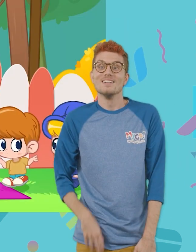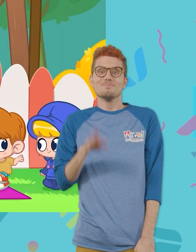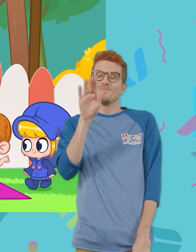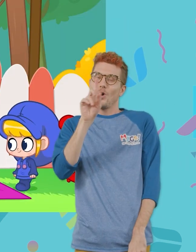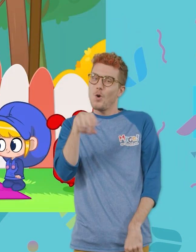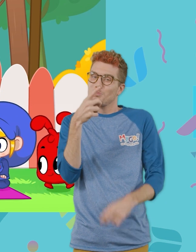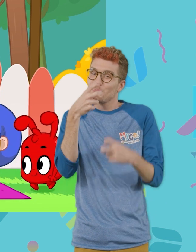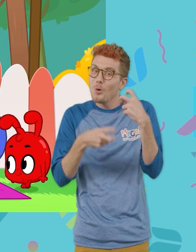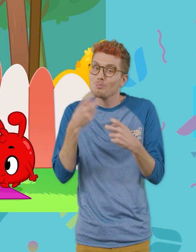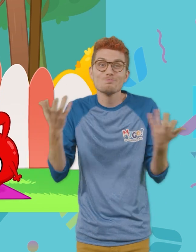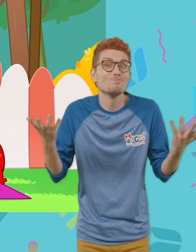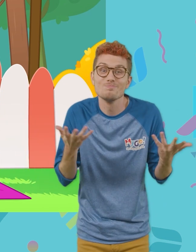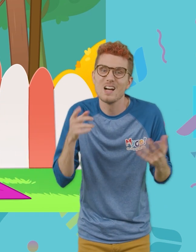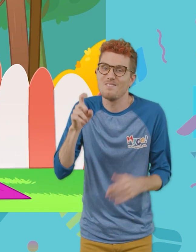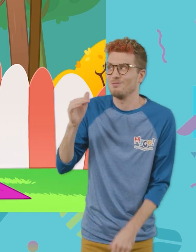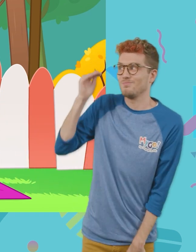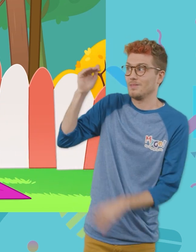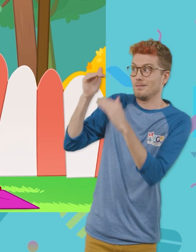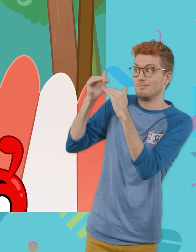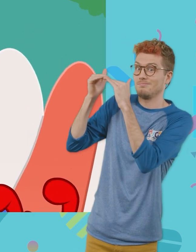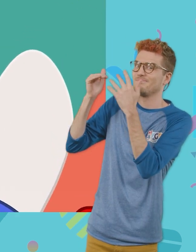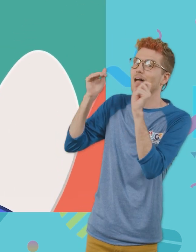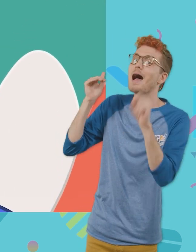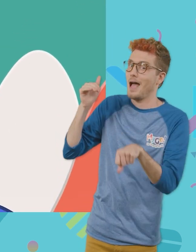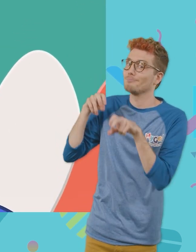The only problem is... You gotta be this tall to ride it!